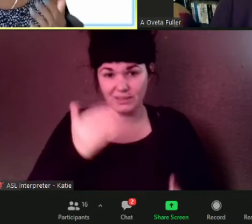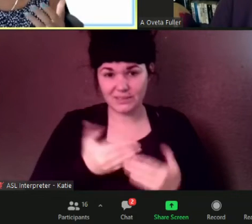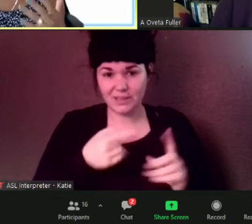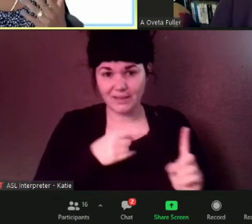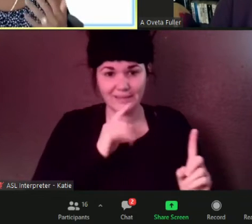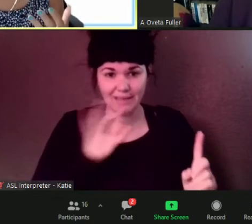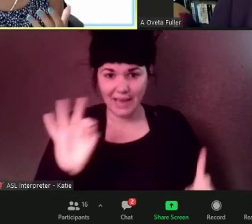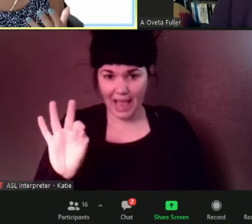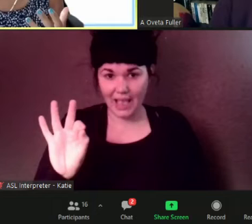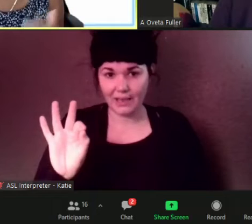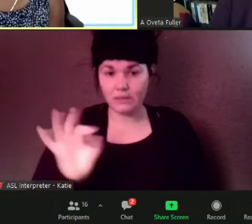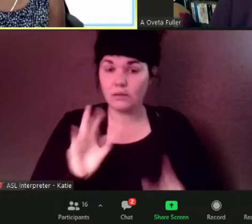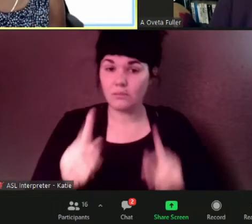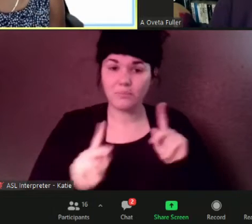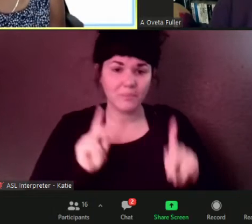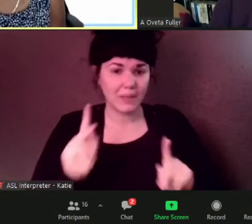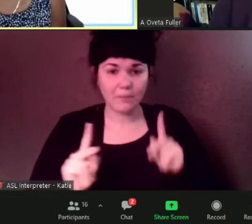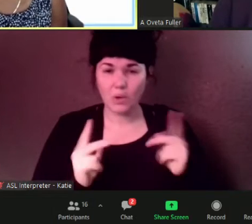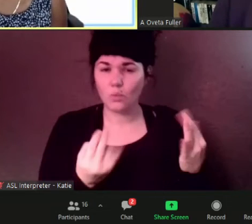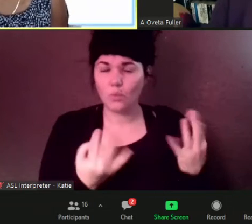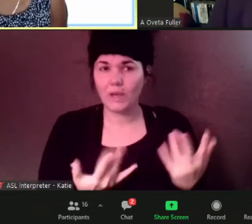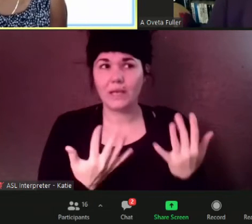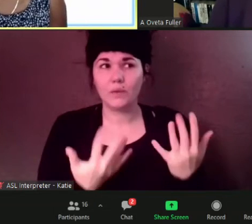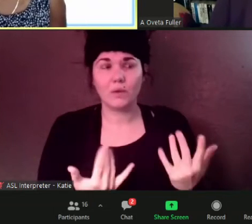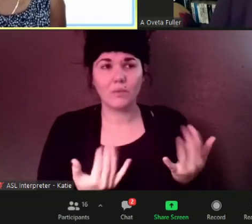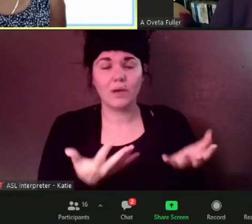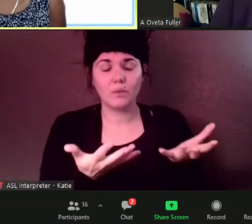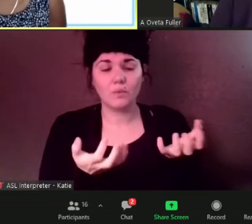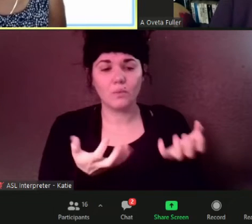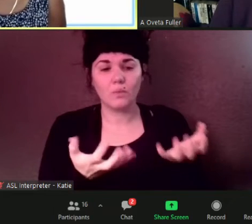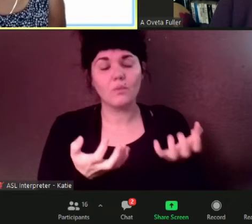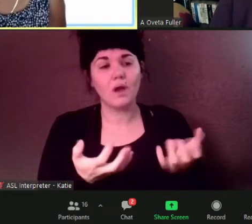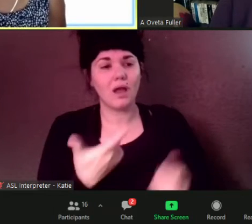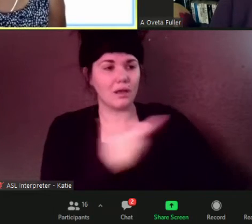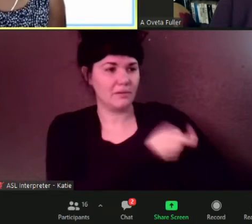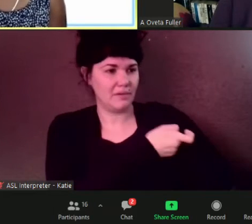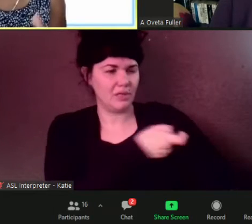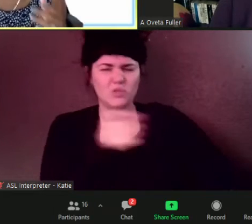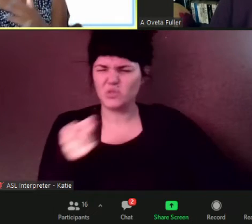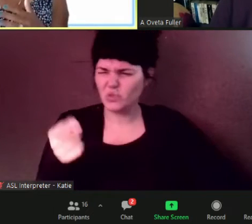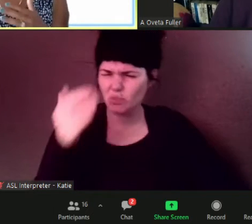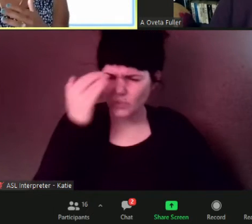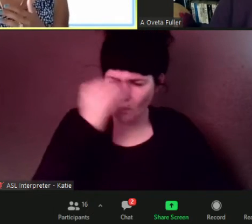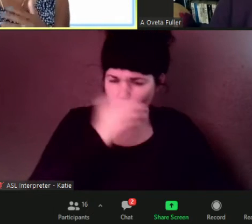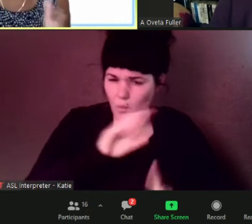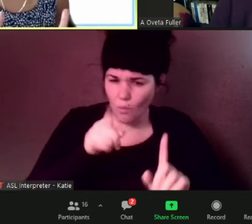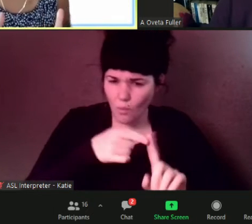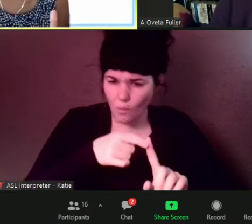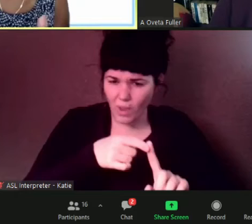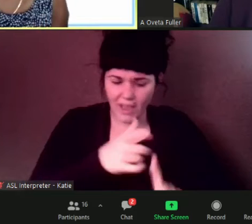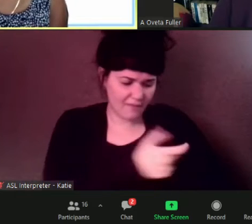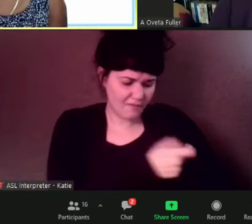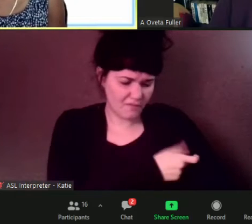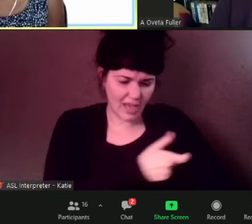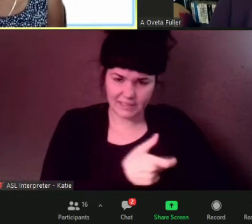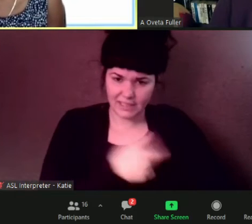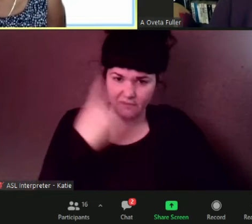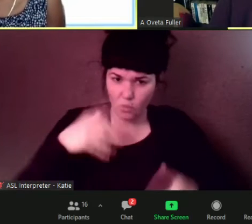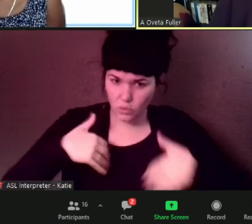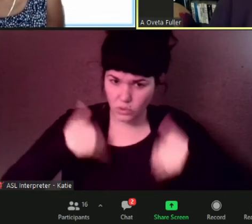that timeline looking like for uh when there will be approval for vaccines that are for children under the age of 12.